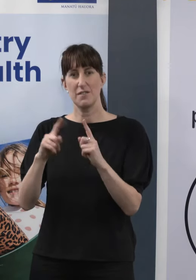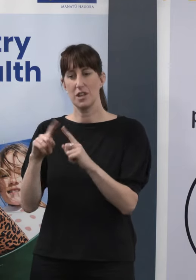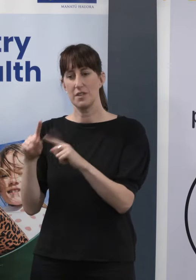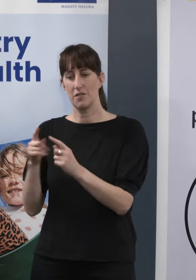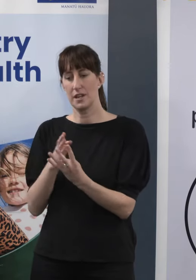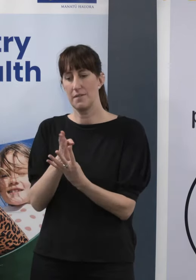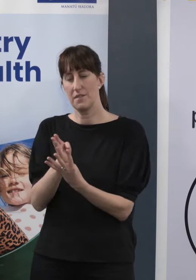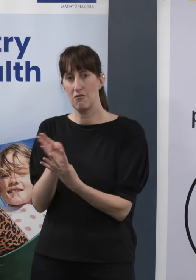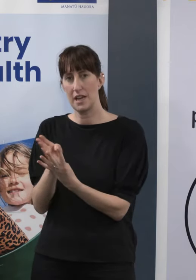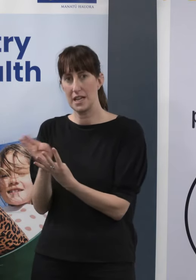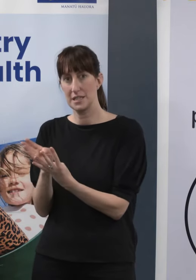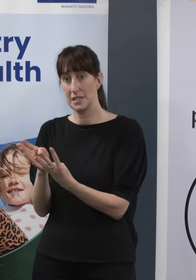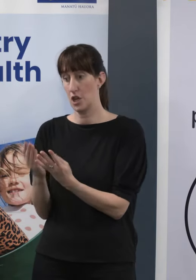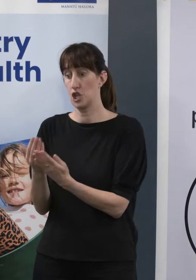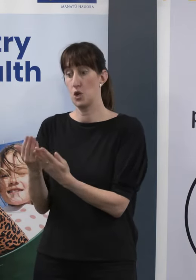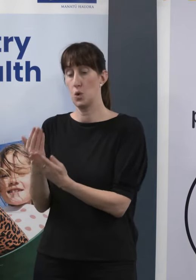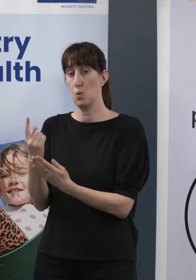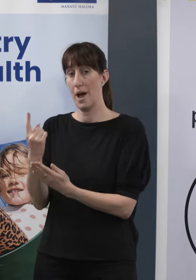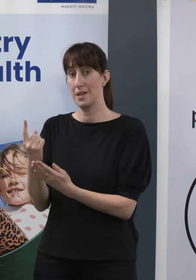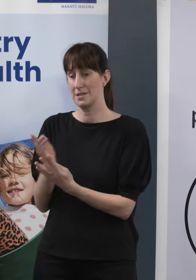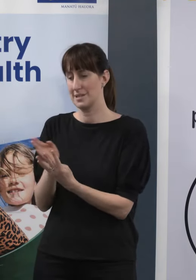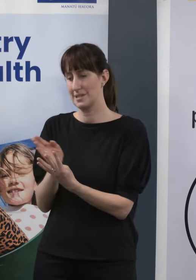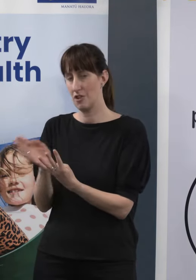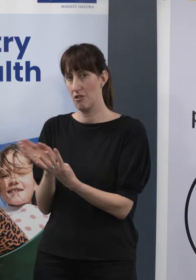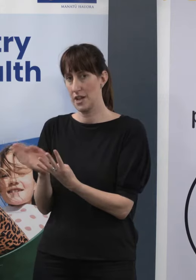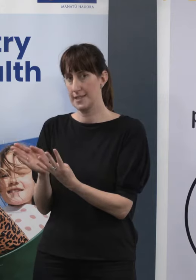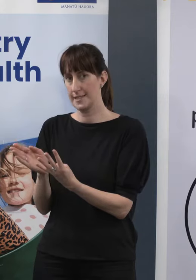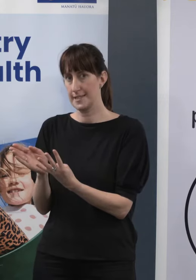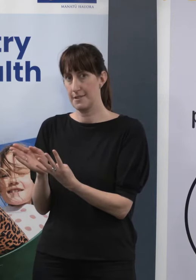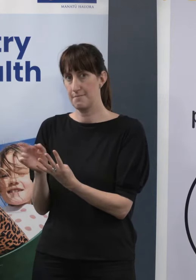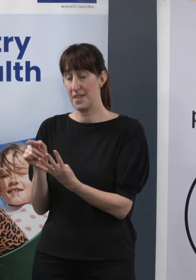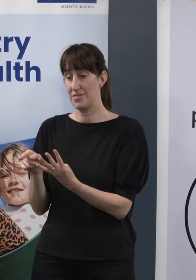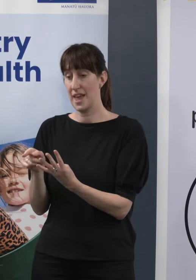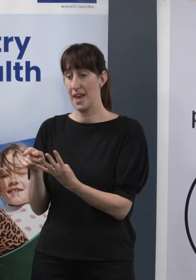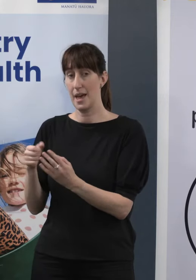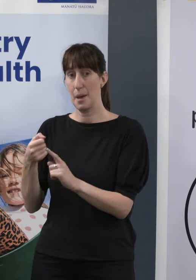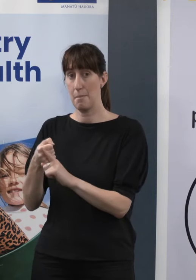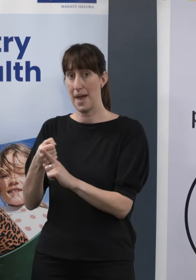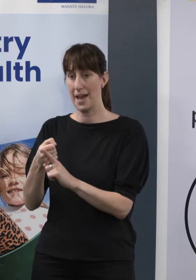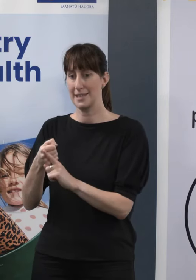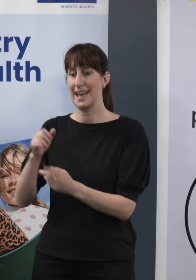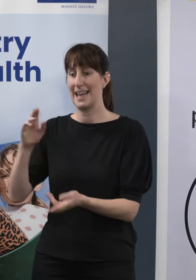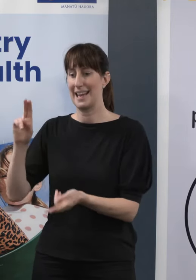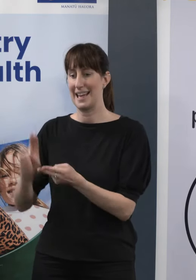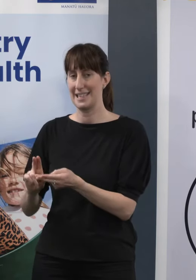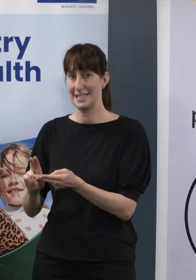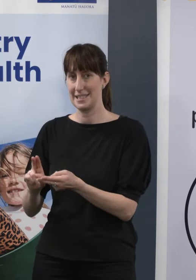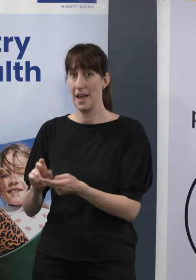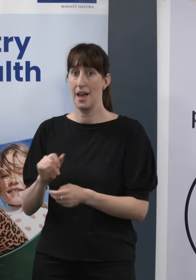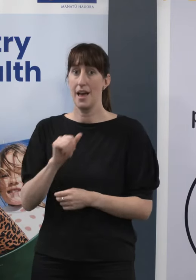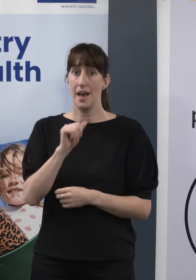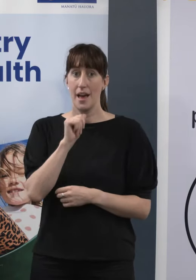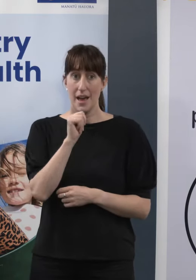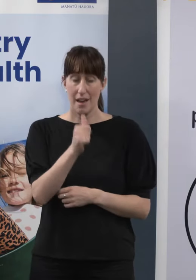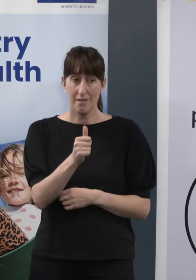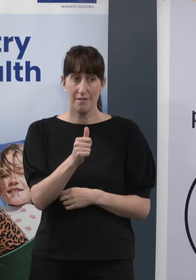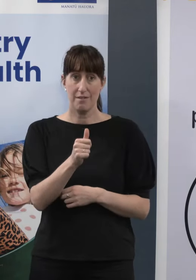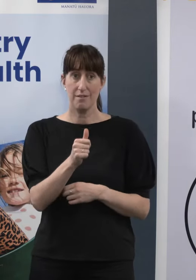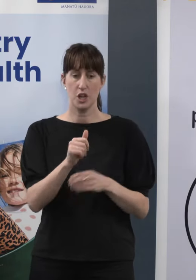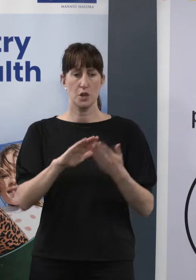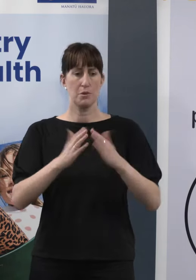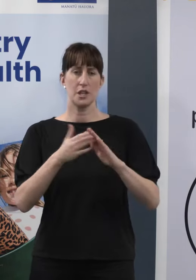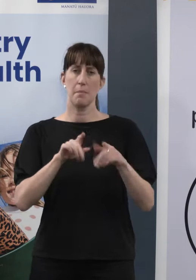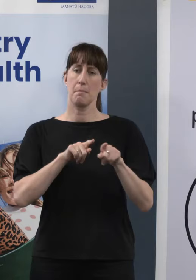-variants of Omicron is less if the infection in the community has largely been the BA.2